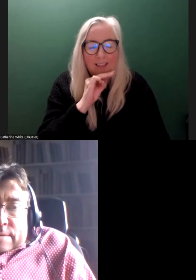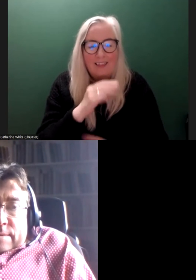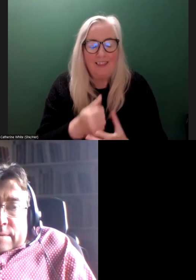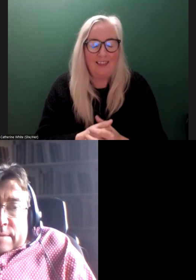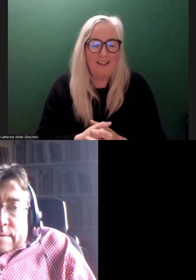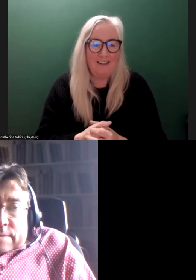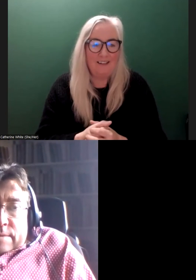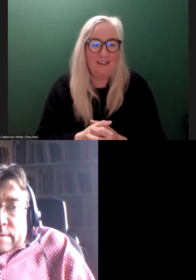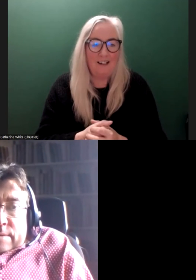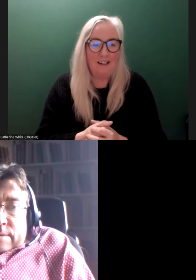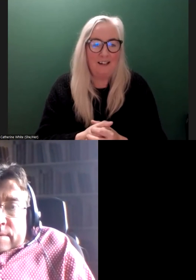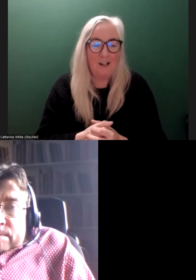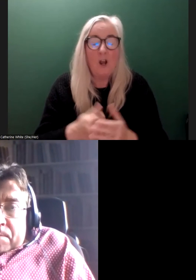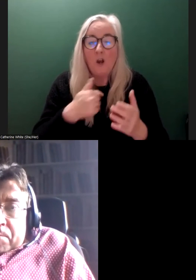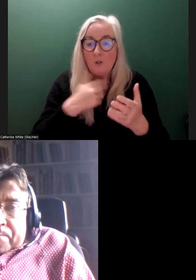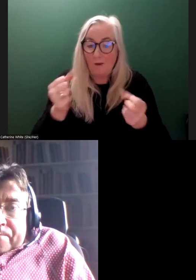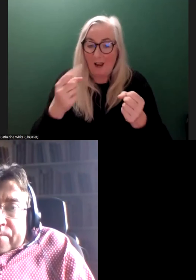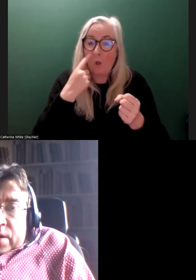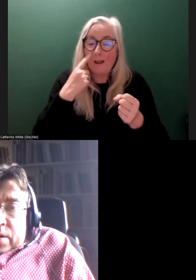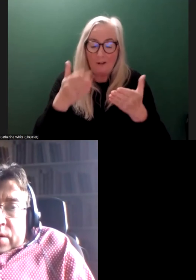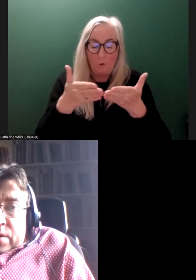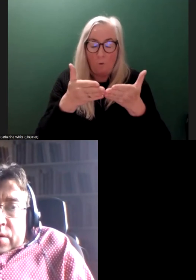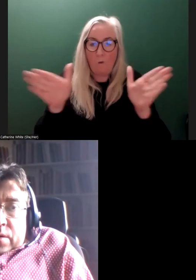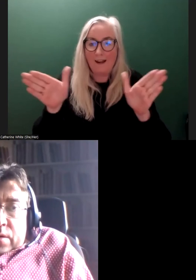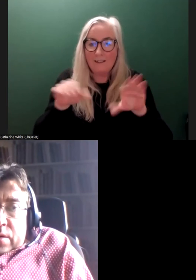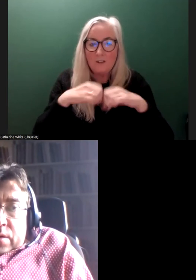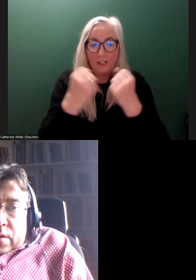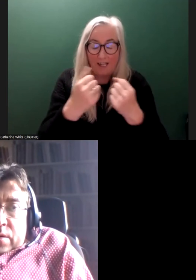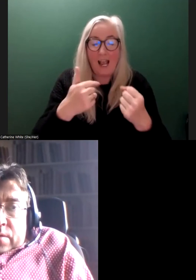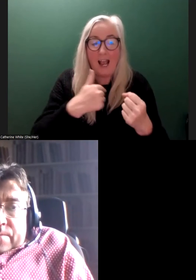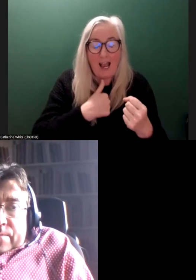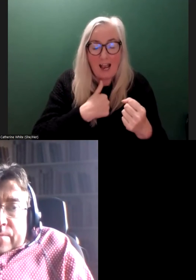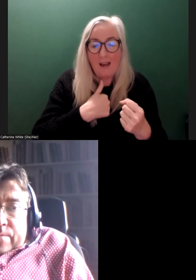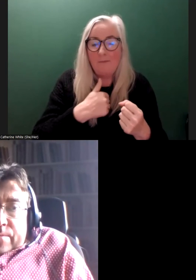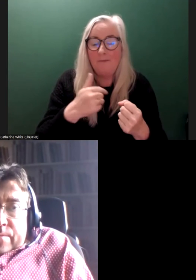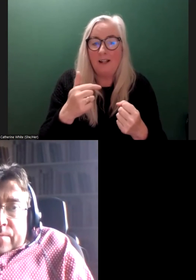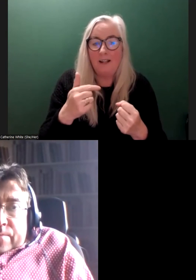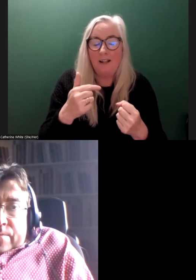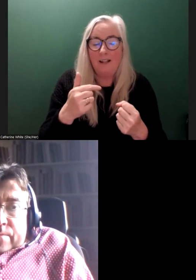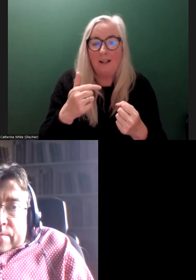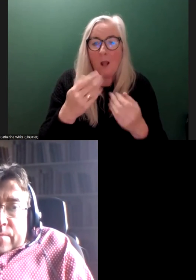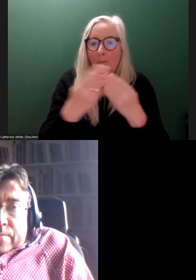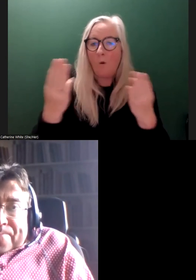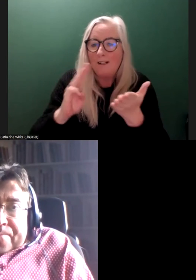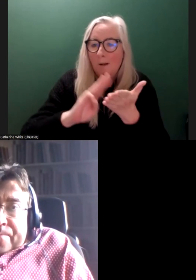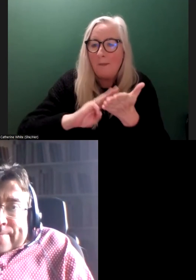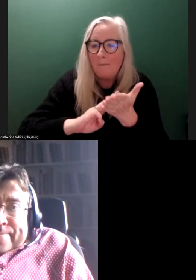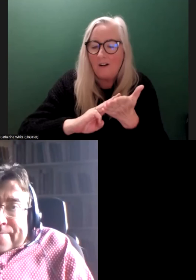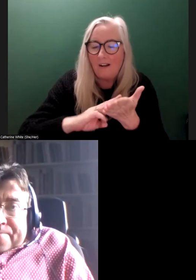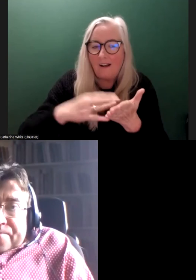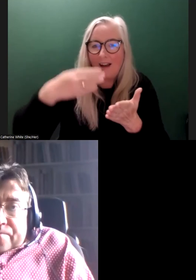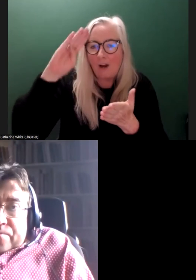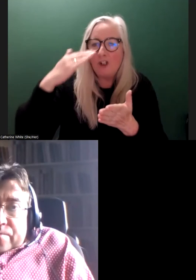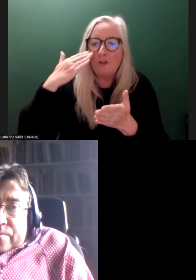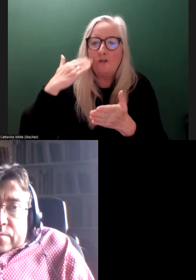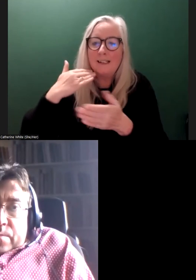allyship within wider civil society and wider groups. I'm a board member of Irish Network Against Racism. We were part of